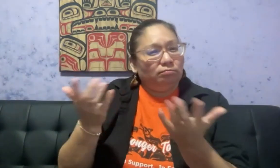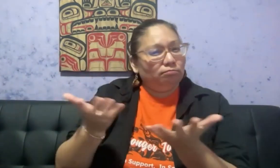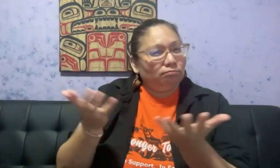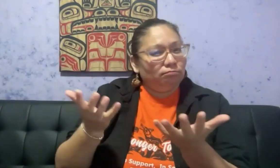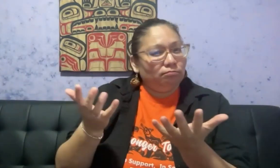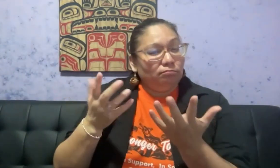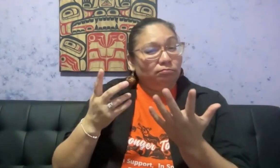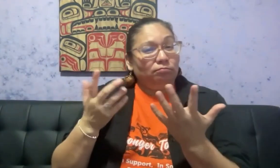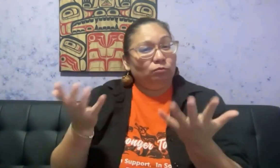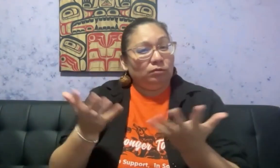And you too?